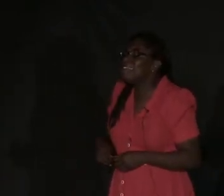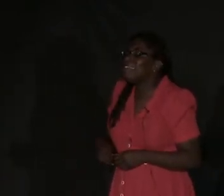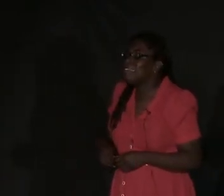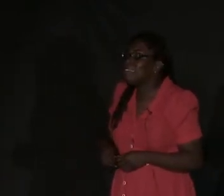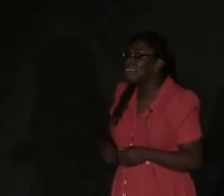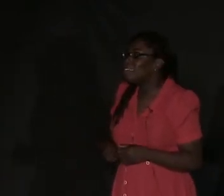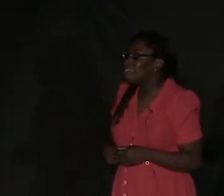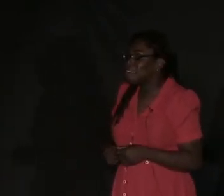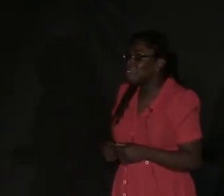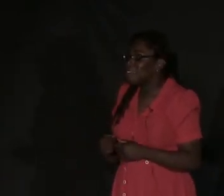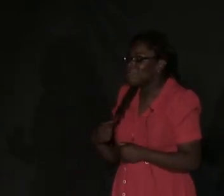Really?